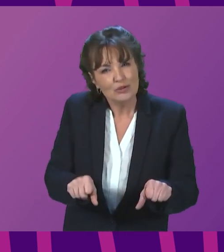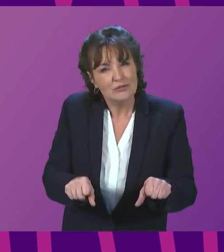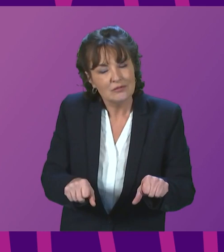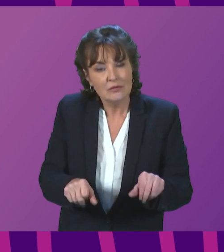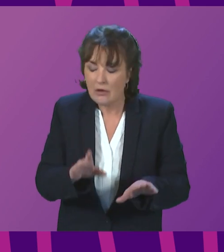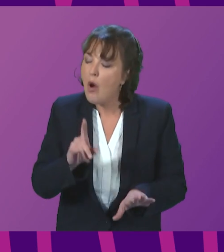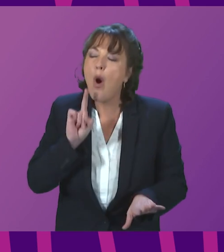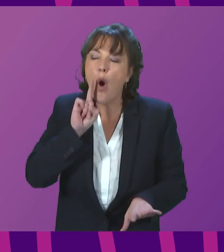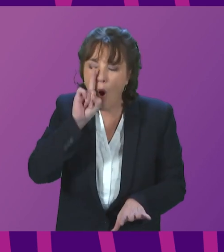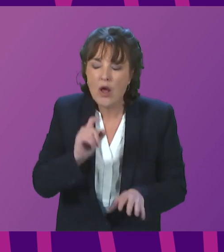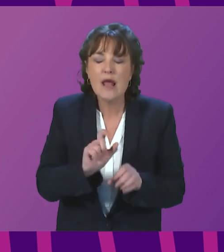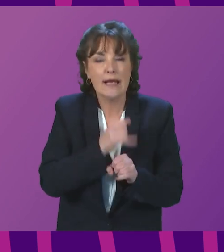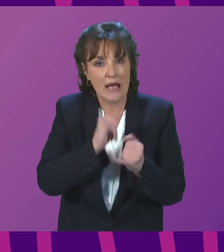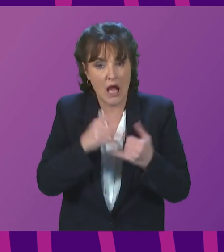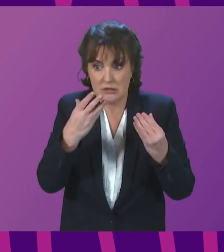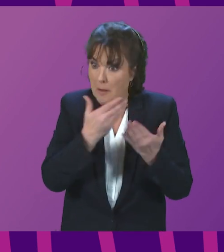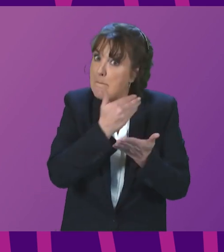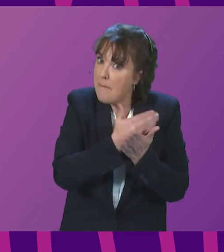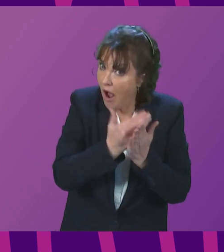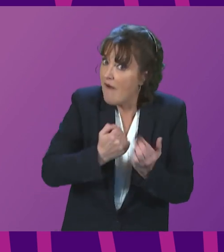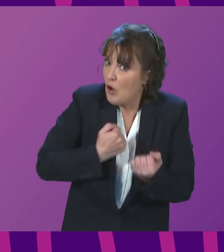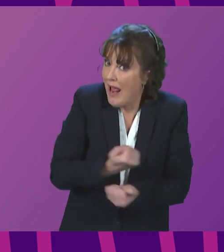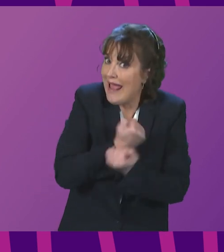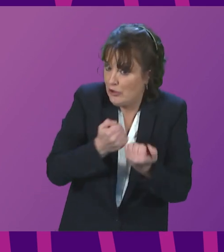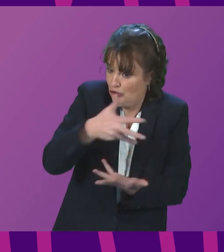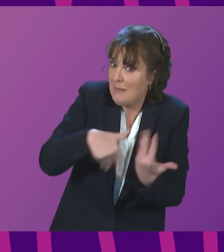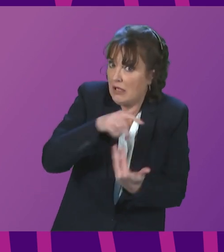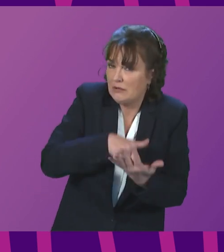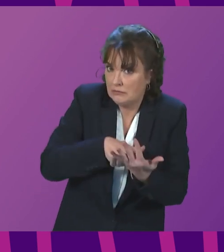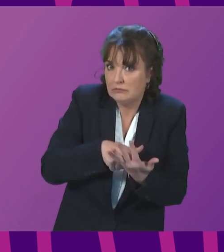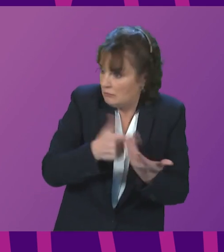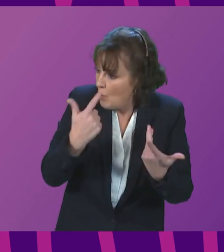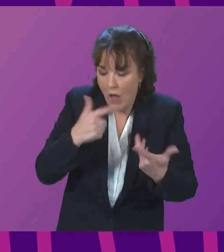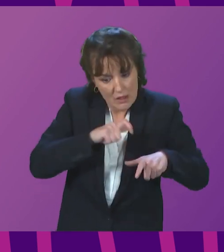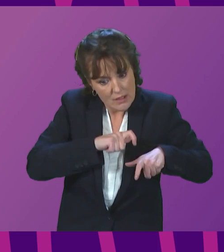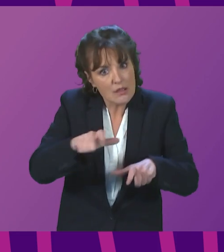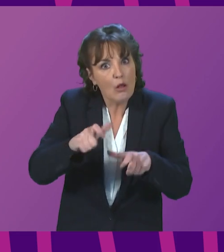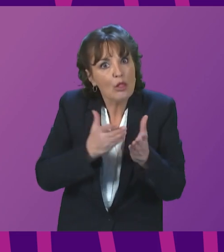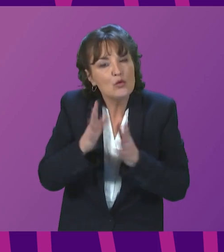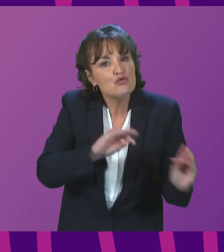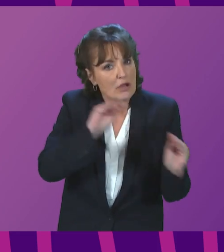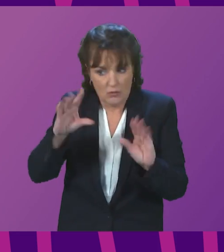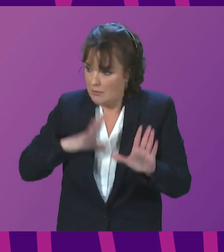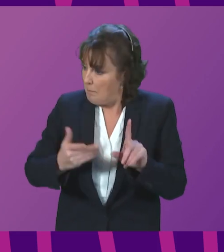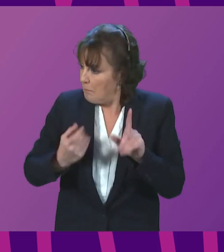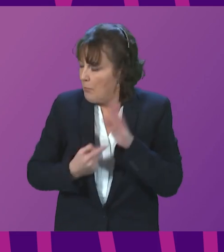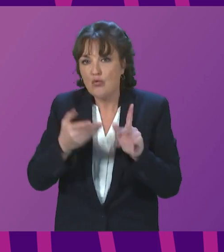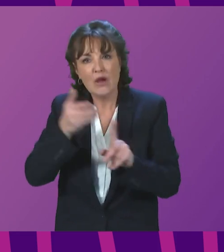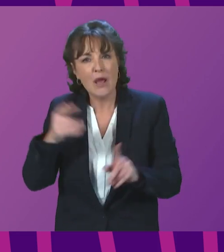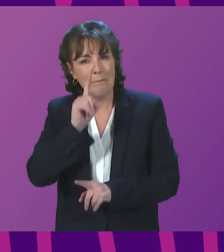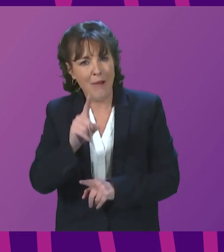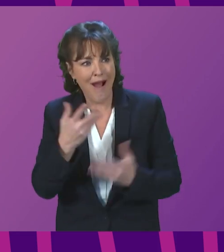and gas is part of our energy mix right now. It's going to continue to be part of our energy mix during the transition. It is important to recognise that, but